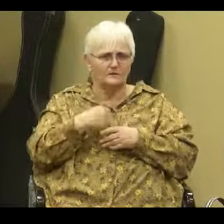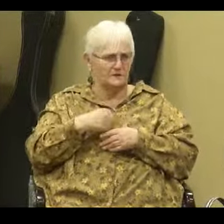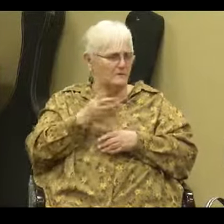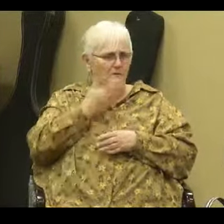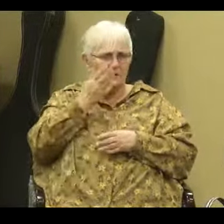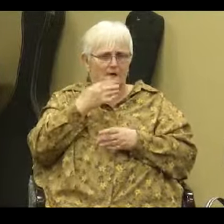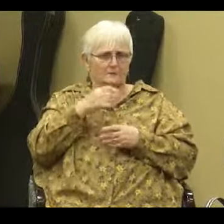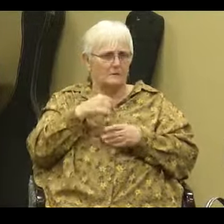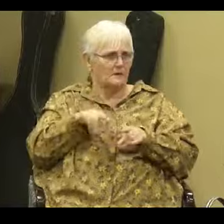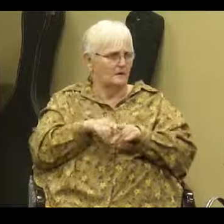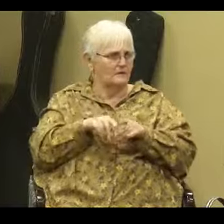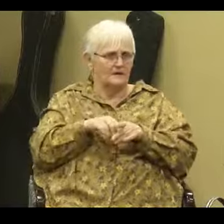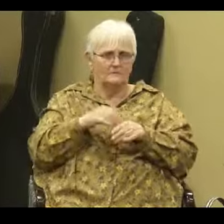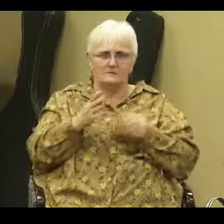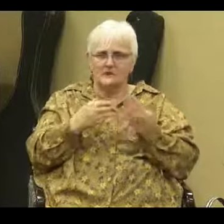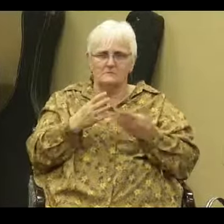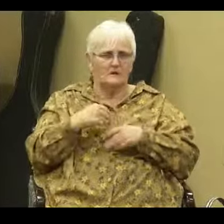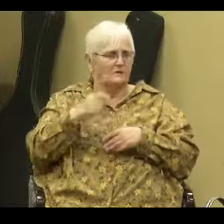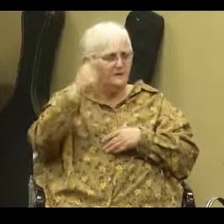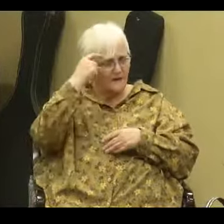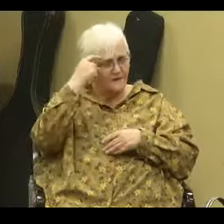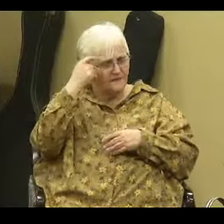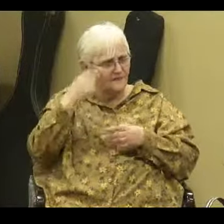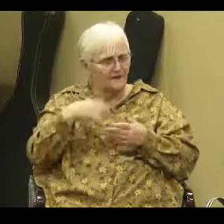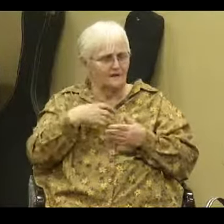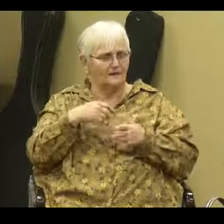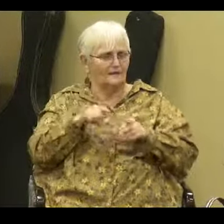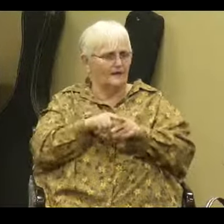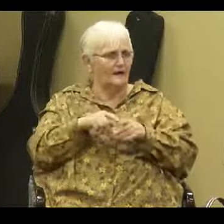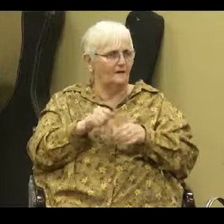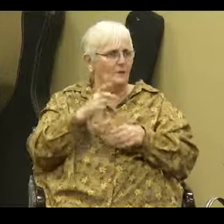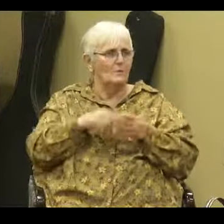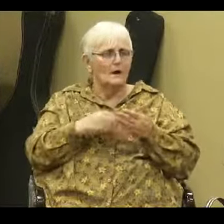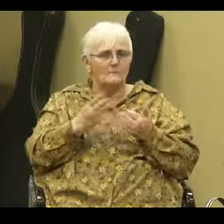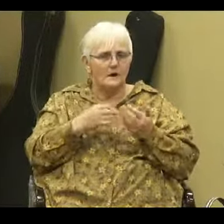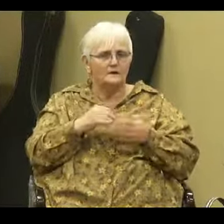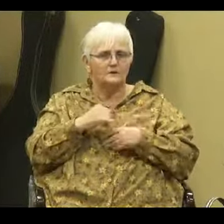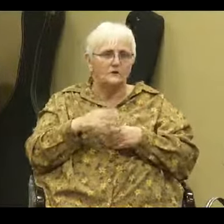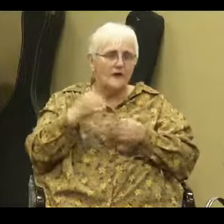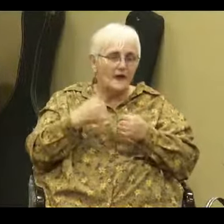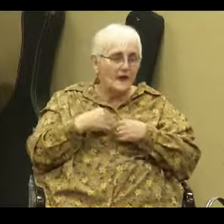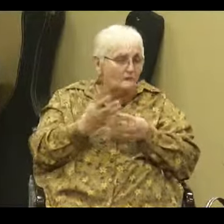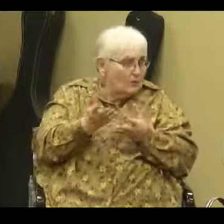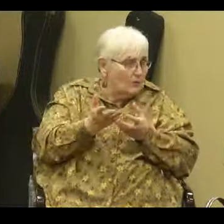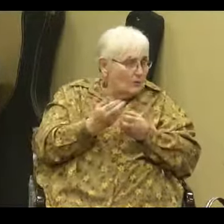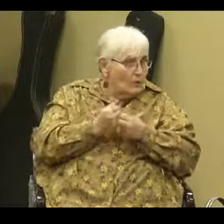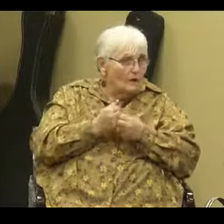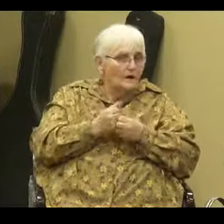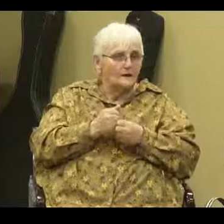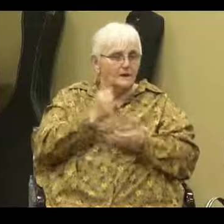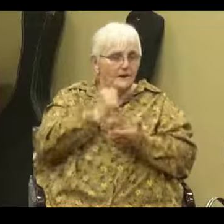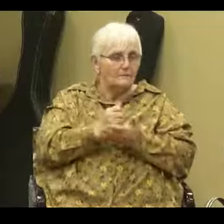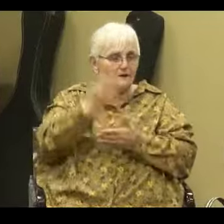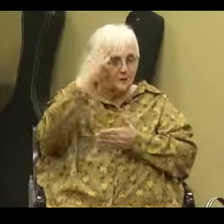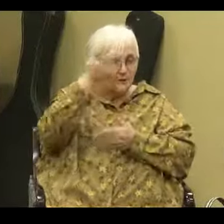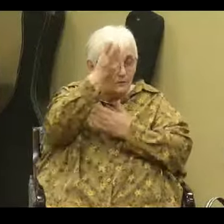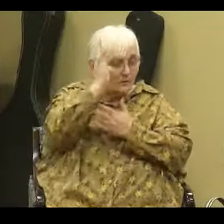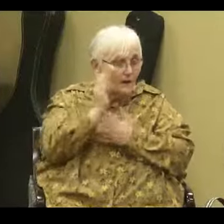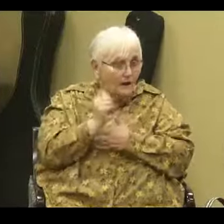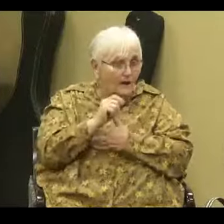doesn't matter you know what they think like hallelujah what matters is do they have desire amen to know God and to know